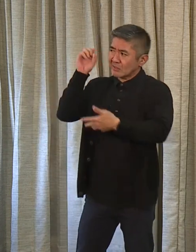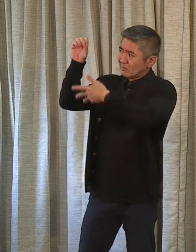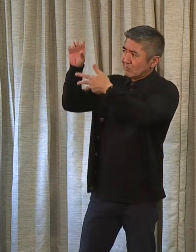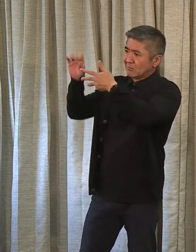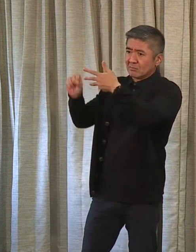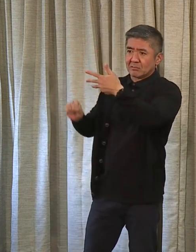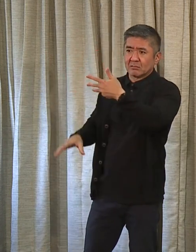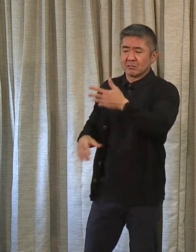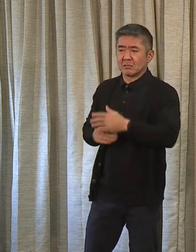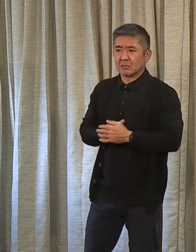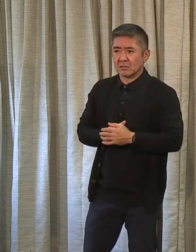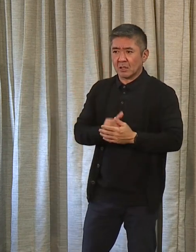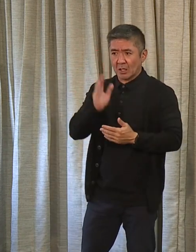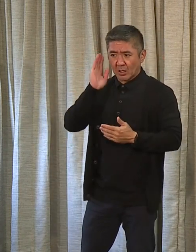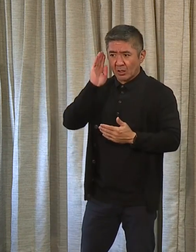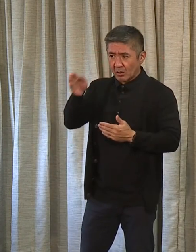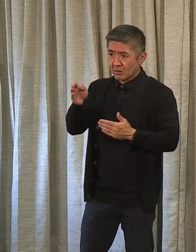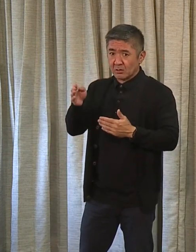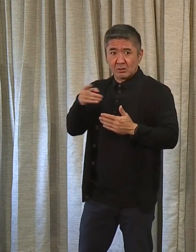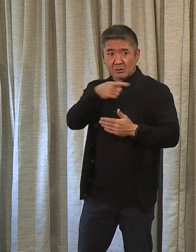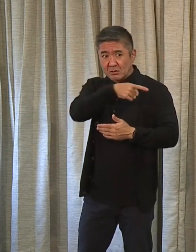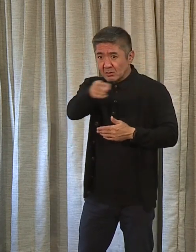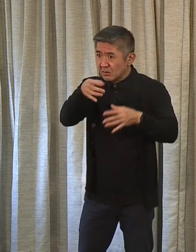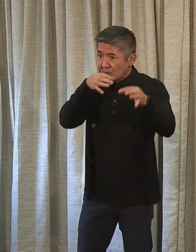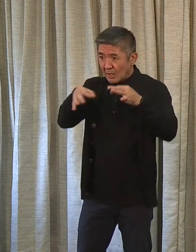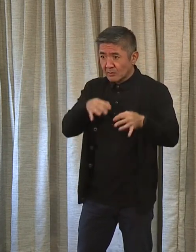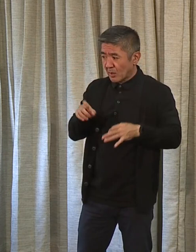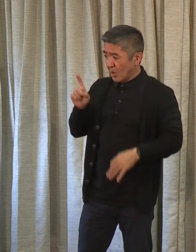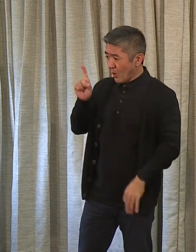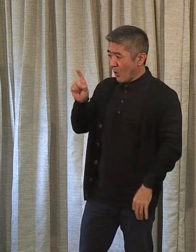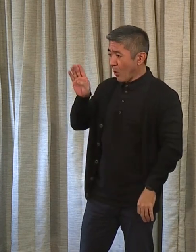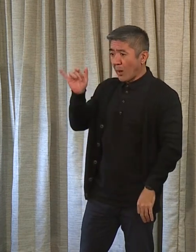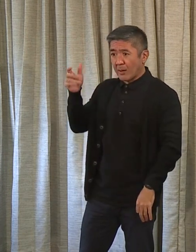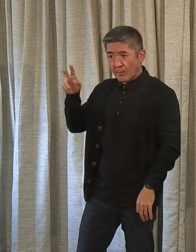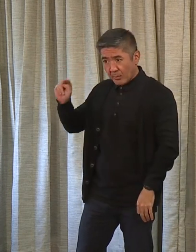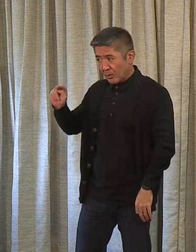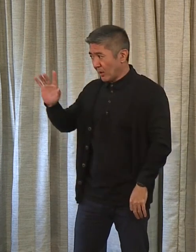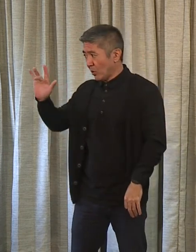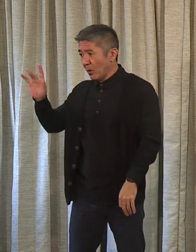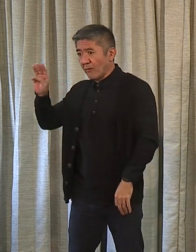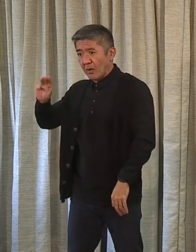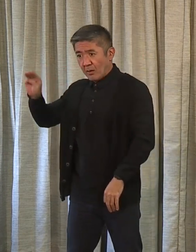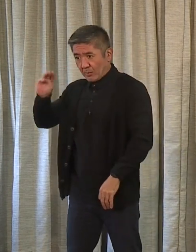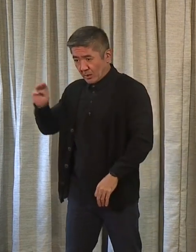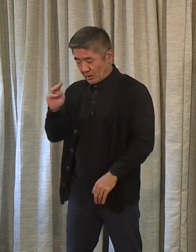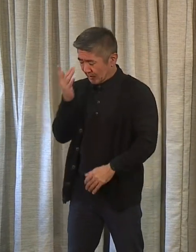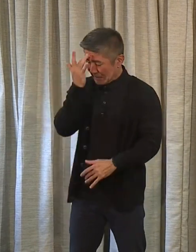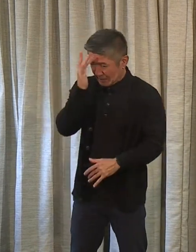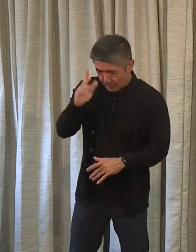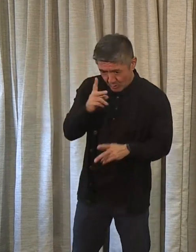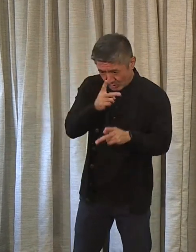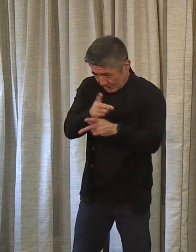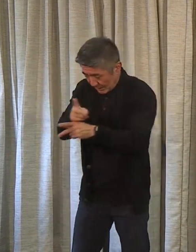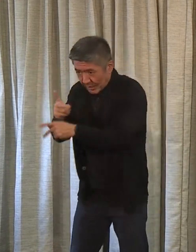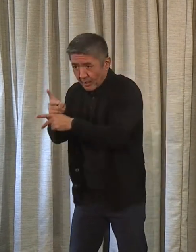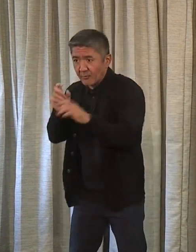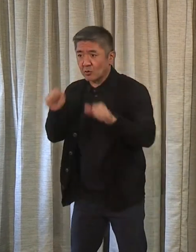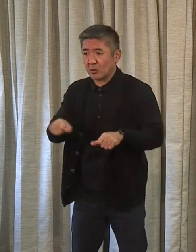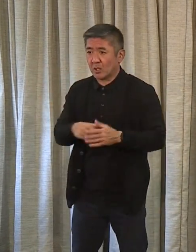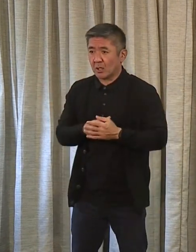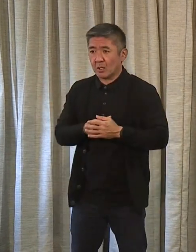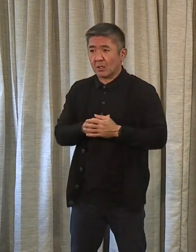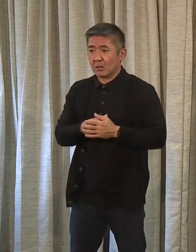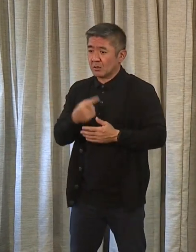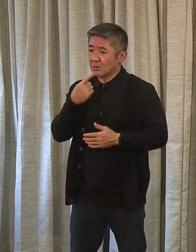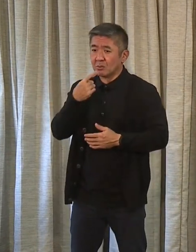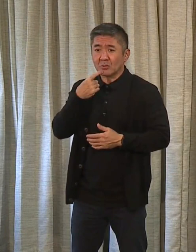So we're going to address it and spend the money, a billion 25, as judiciously as possible. And so we've talked, we've stayed consistently